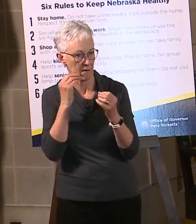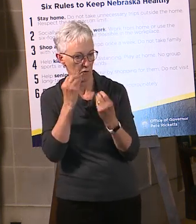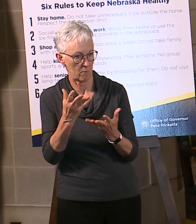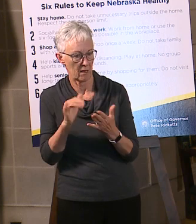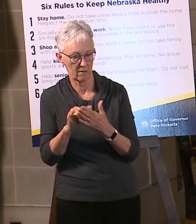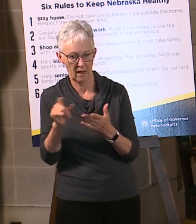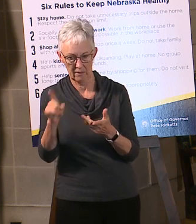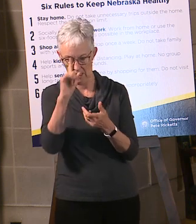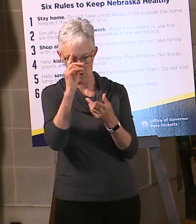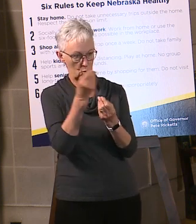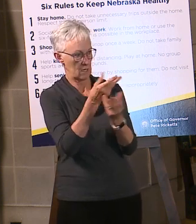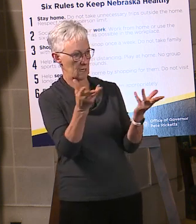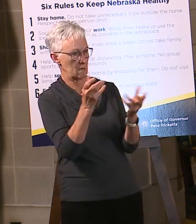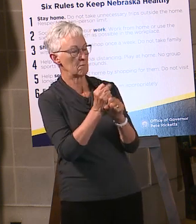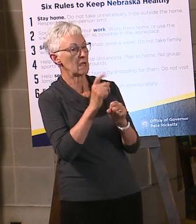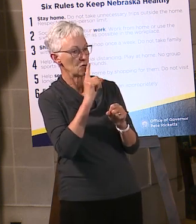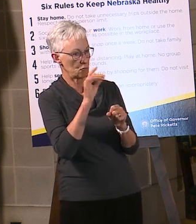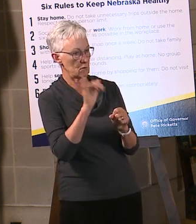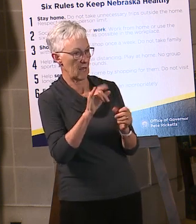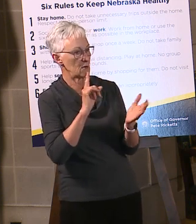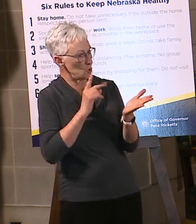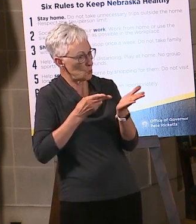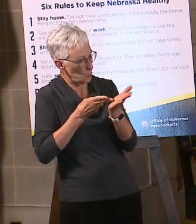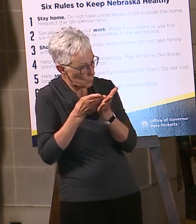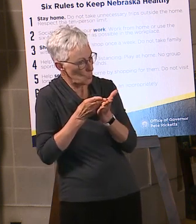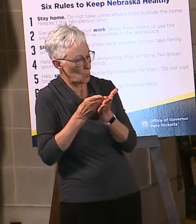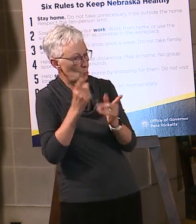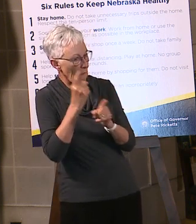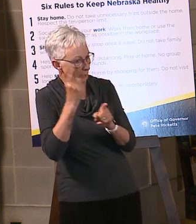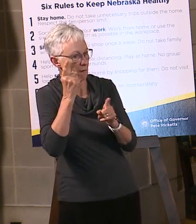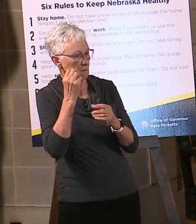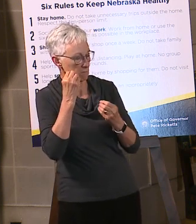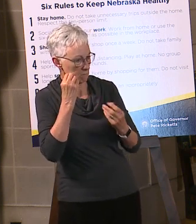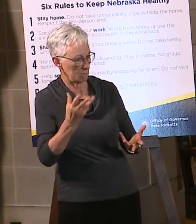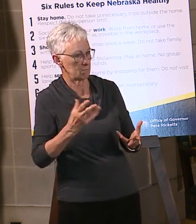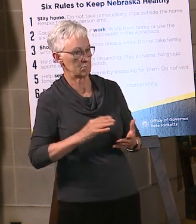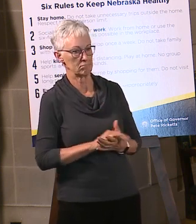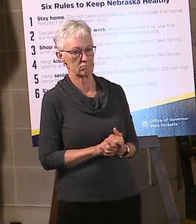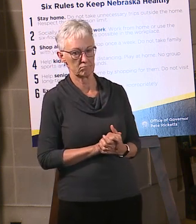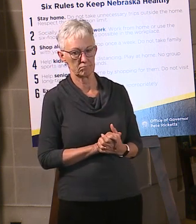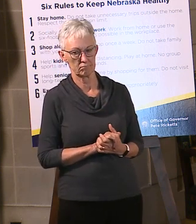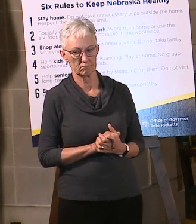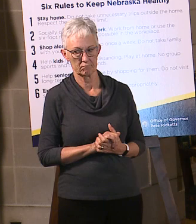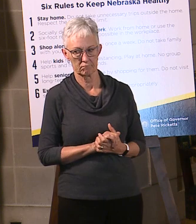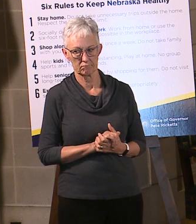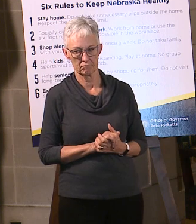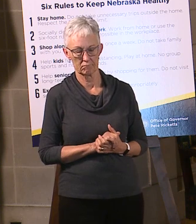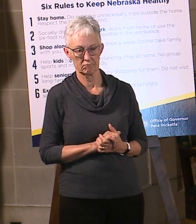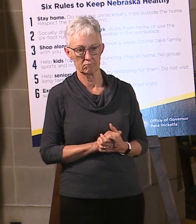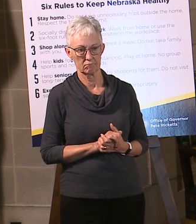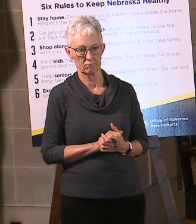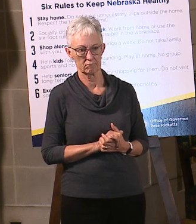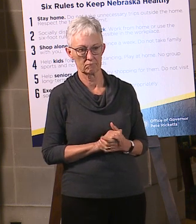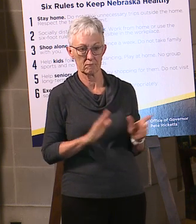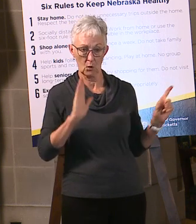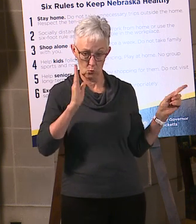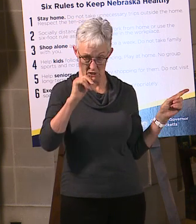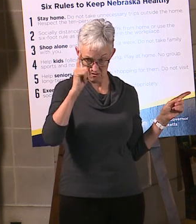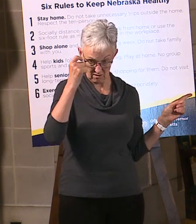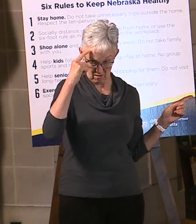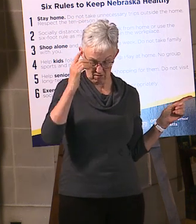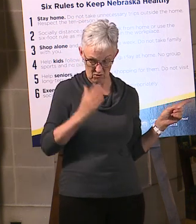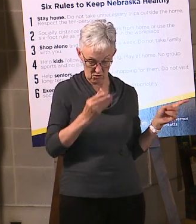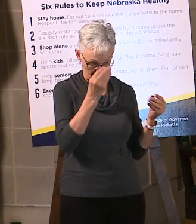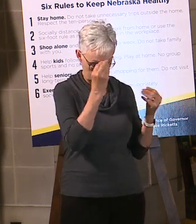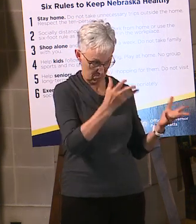Leanna Ellis, Enterprise Media Group. Will the governor give any guidance to villages and cities regarding opening of pools for the summer? Will restrictions be lifted to allow pools